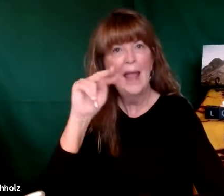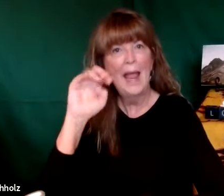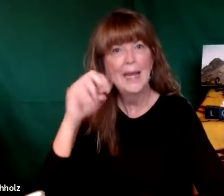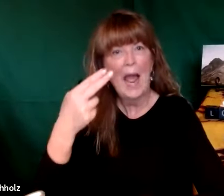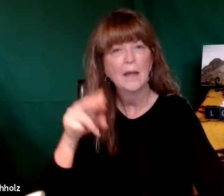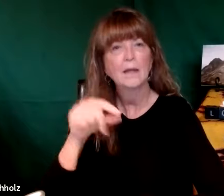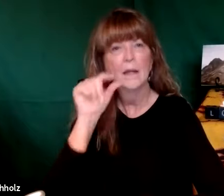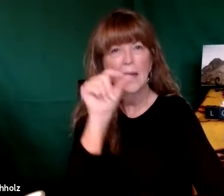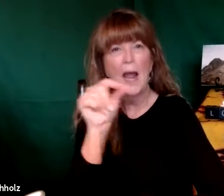HINE